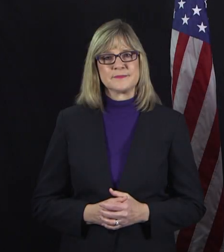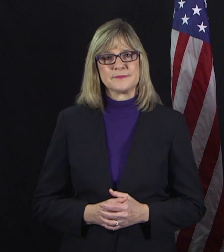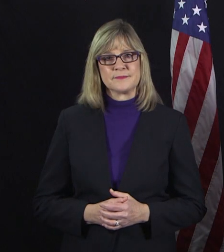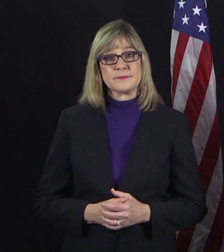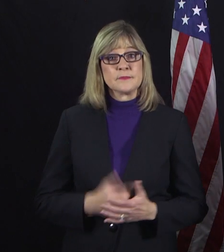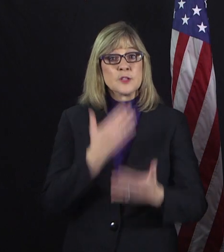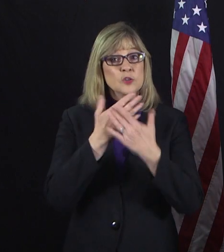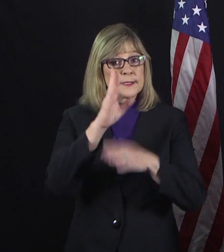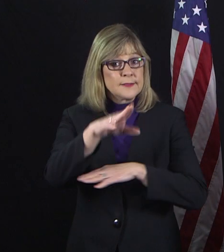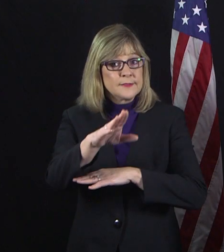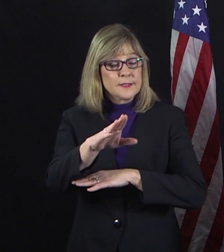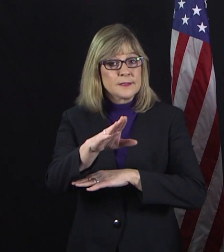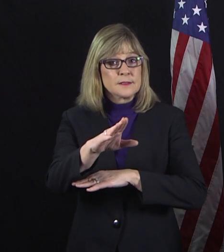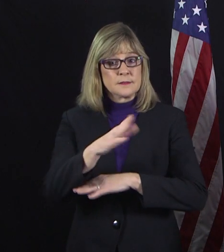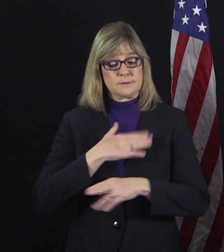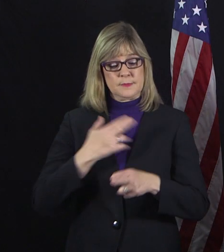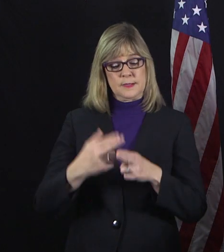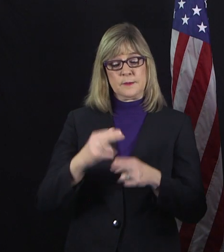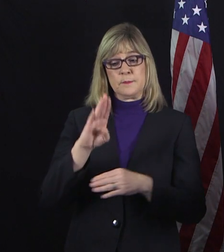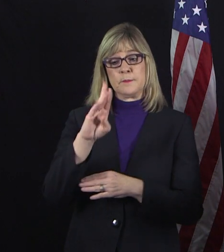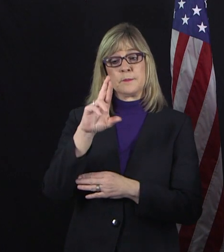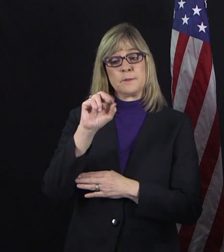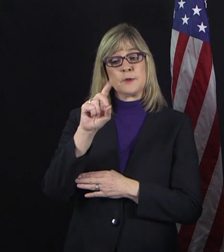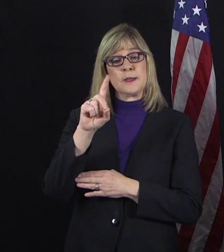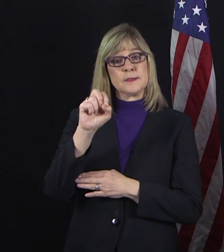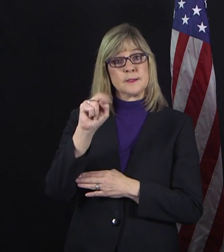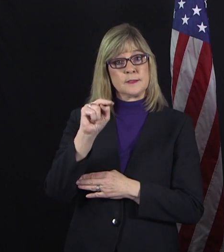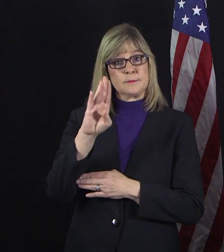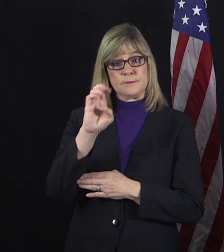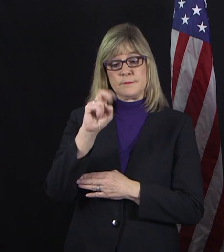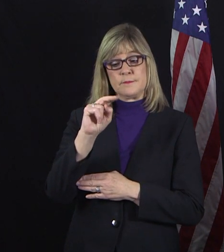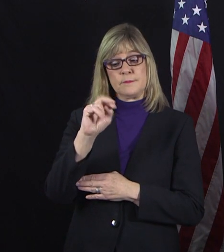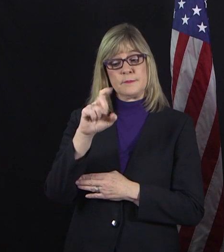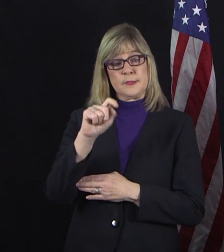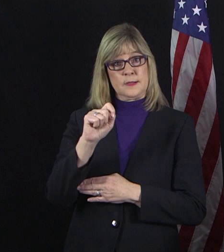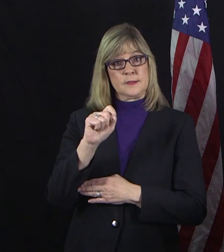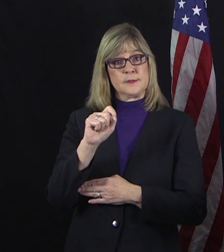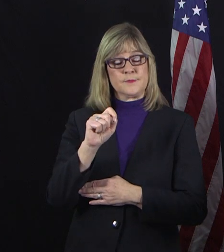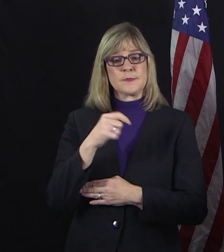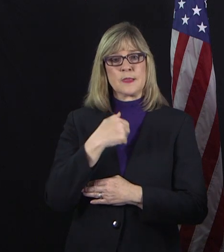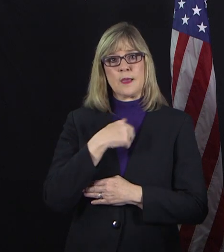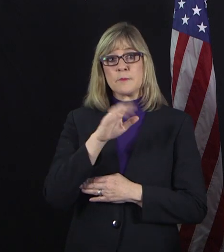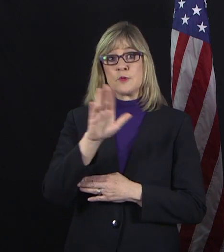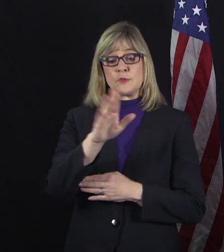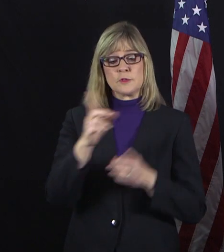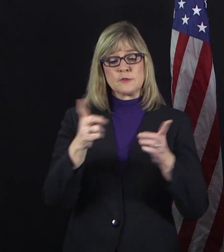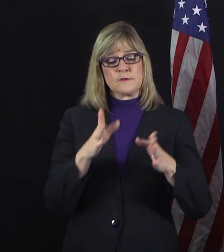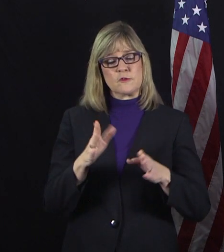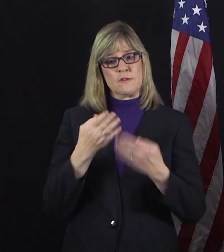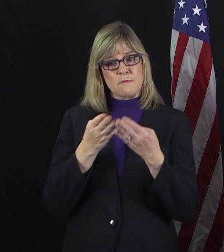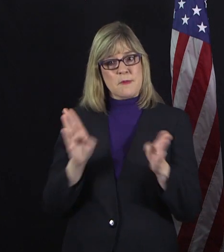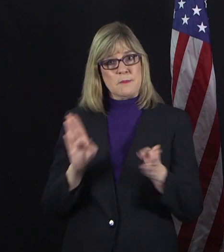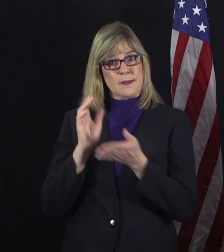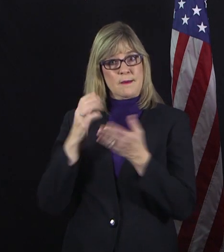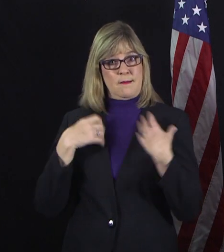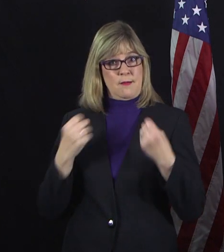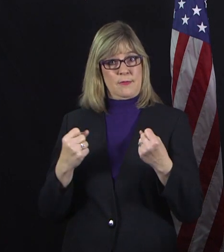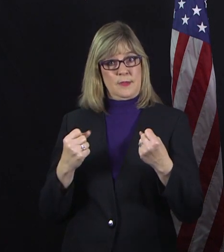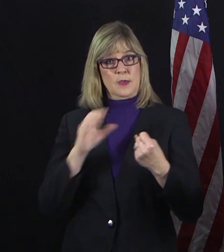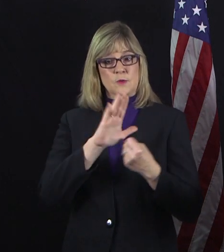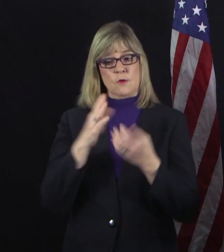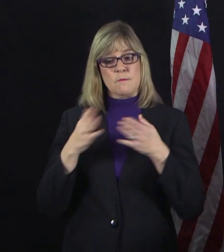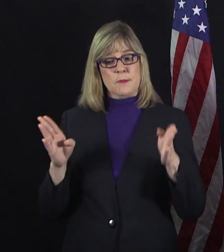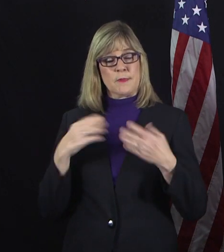Good evening. I'm Brandon Bennett and I'm your director of public health and your health officer. Tonight